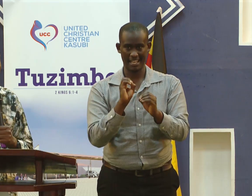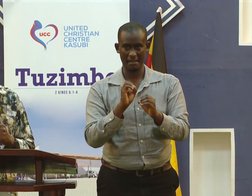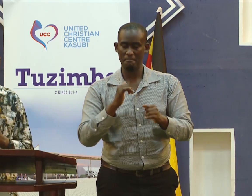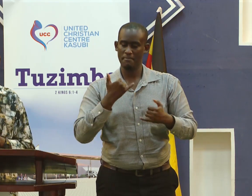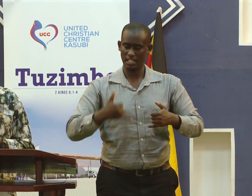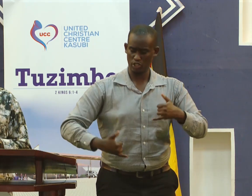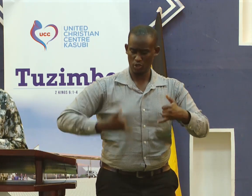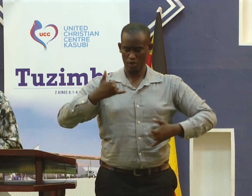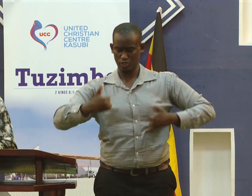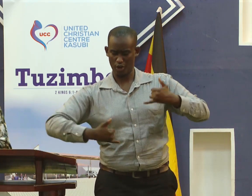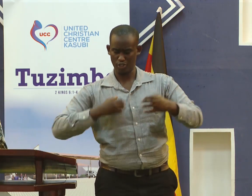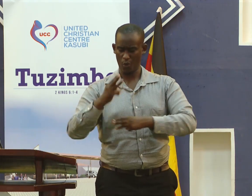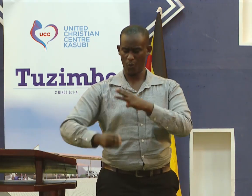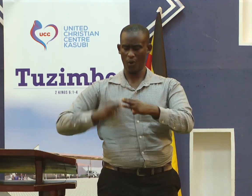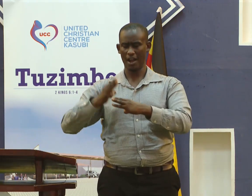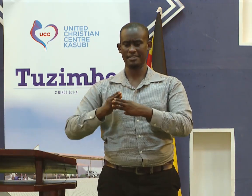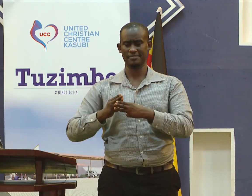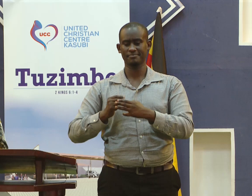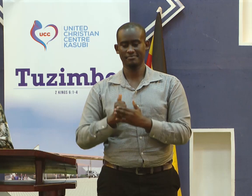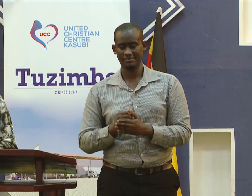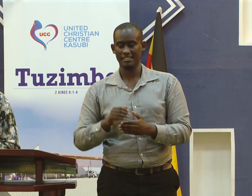They are just enjoying the world.